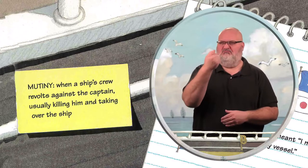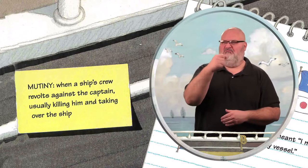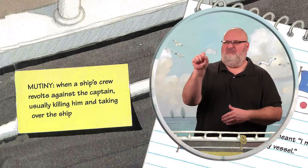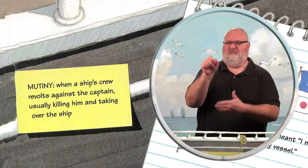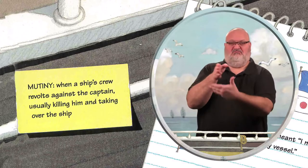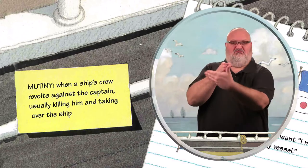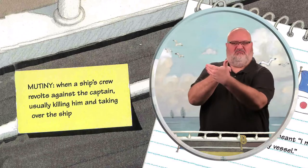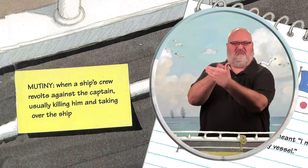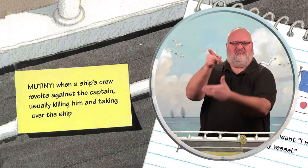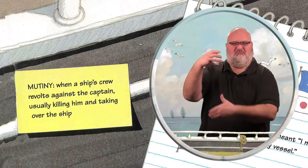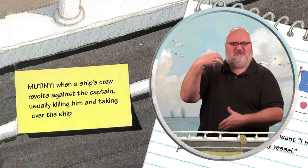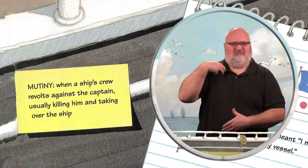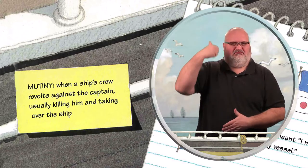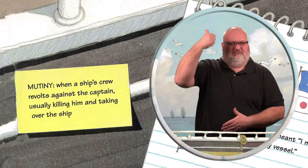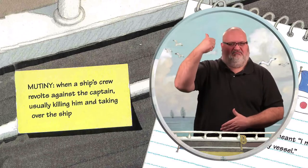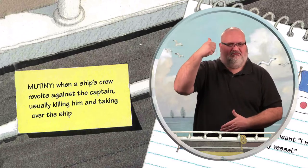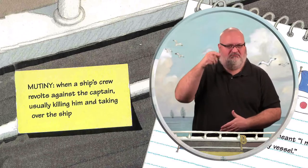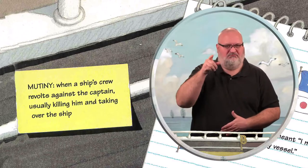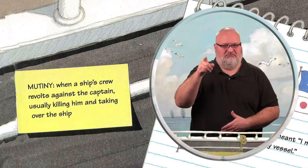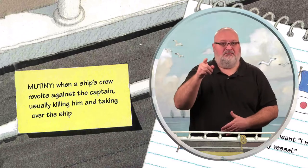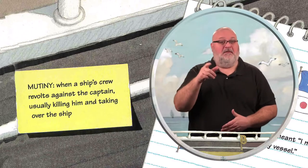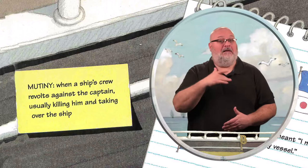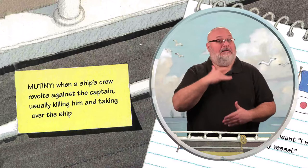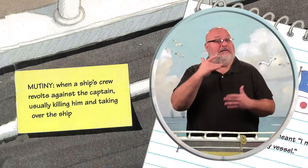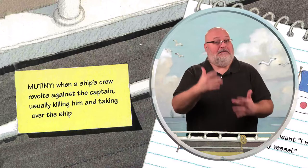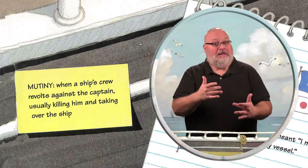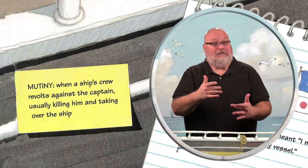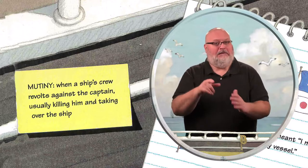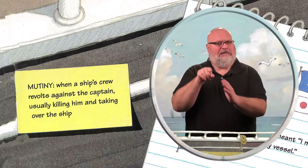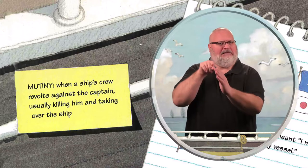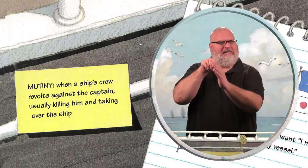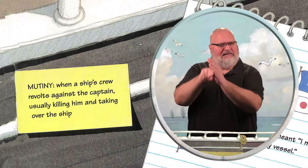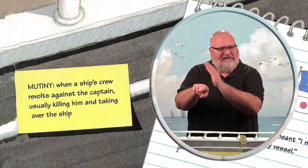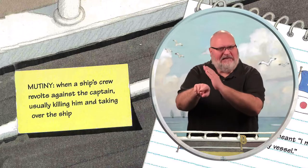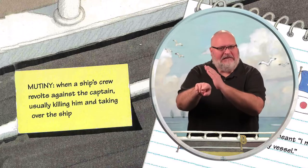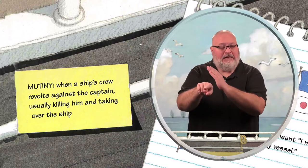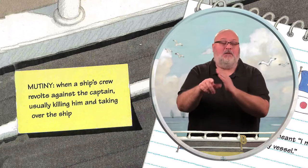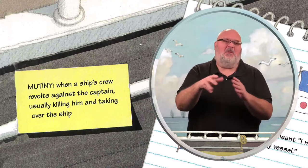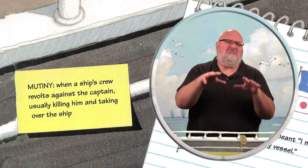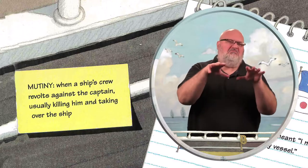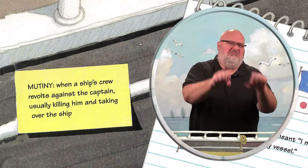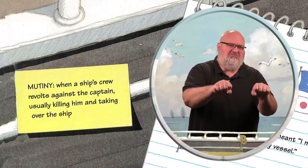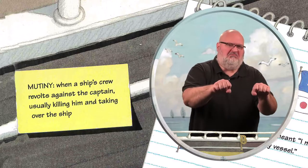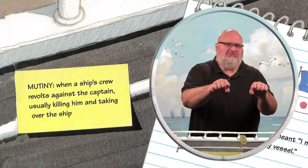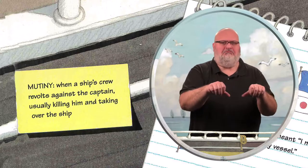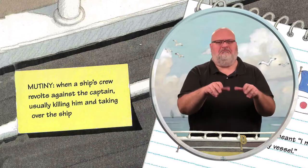When a ship's crew revolts against the captain, usually killing him and taking over the ship.